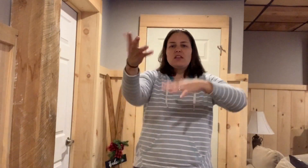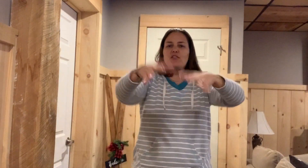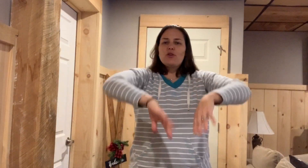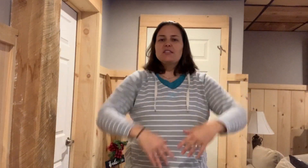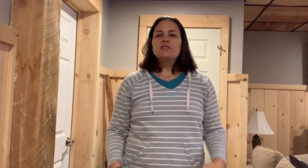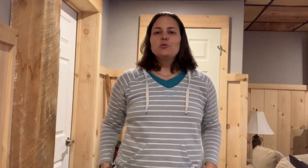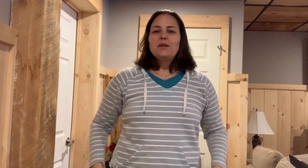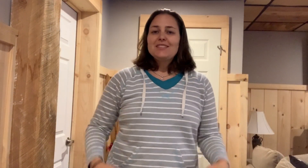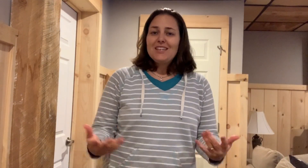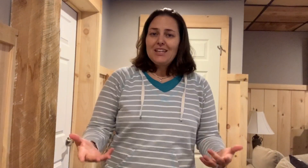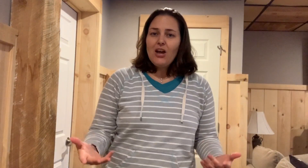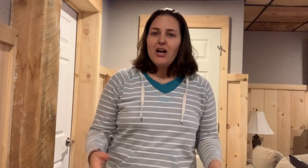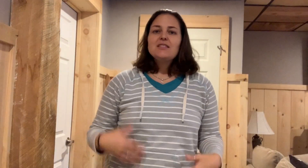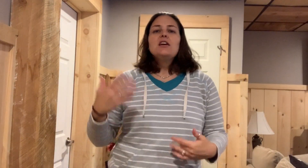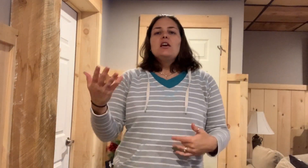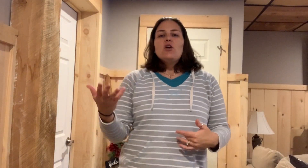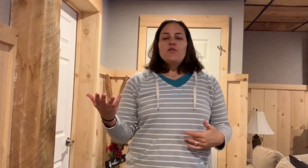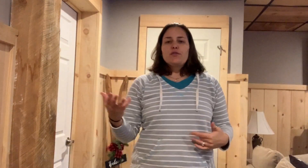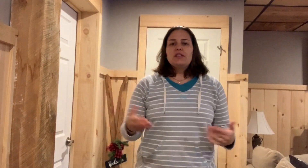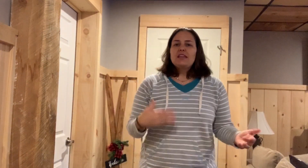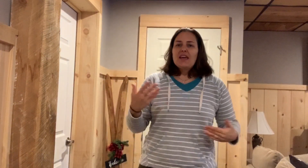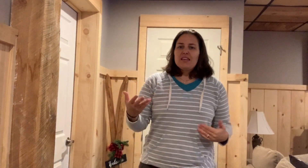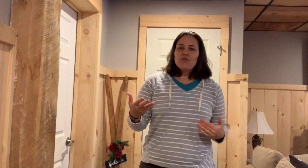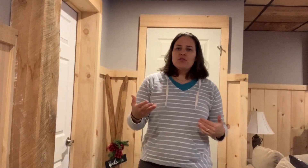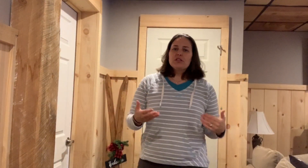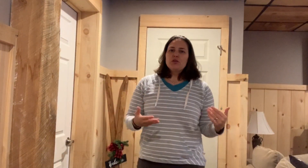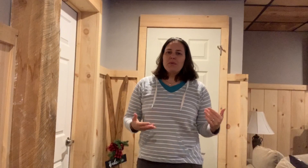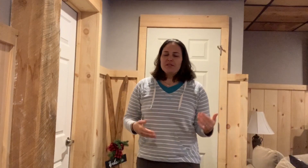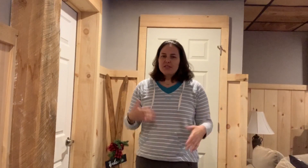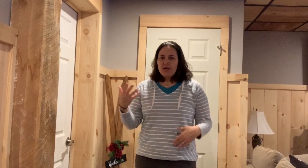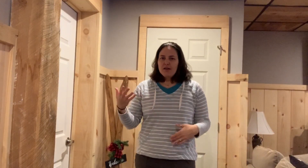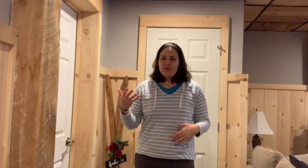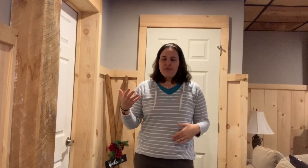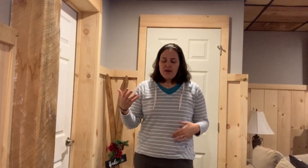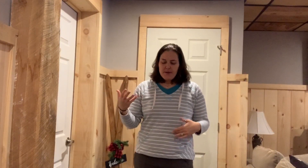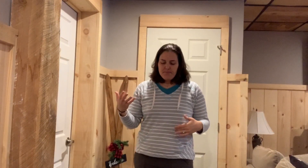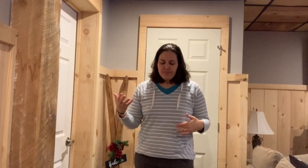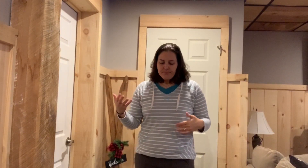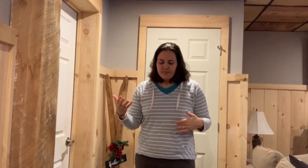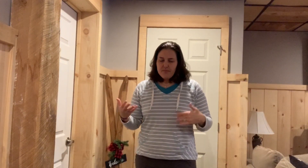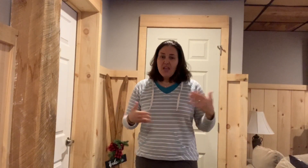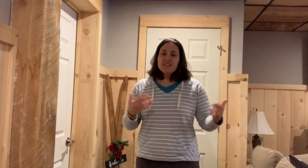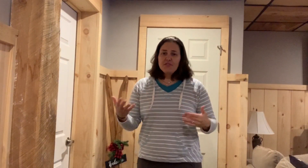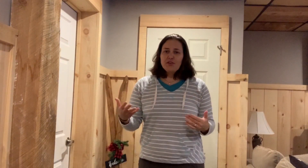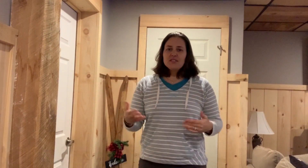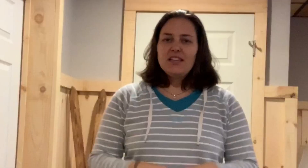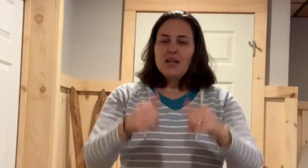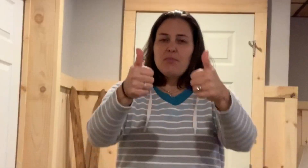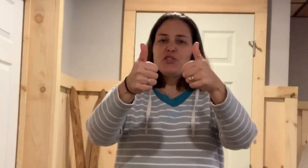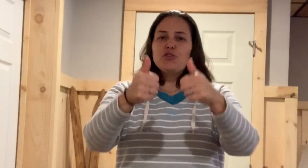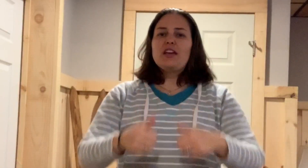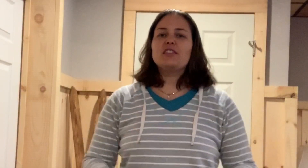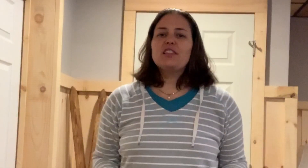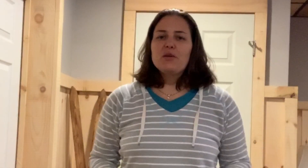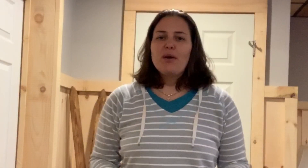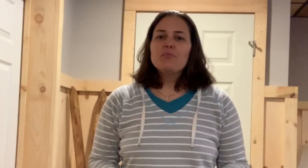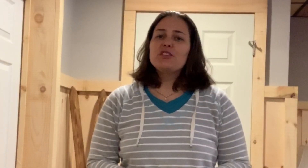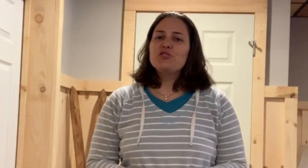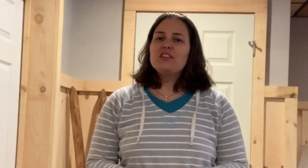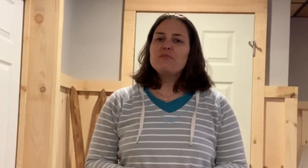it correct a little bit? Did it not? If you struggle with any of the exercises, please contact me. We can discuss what can work for you. Make sure you hit the like button. Make sure you give me